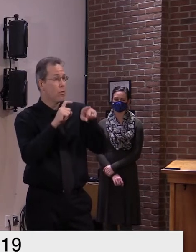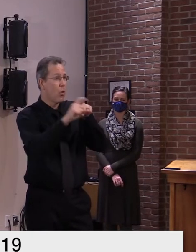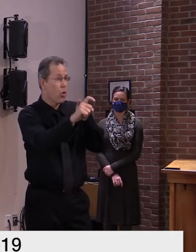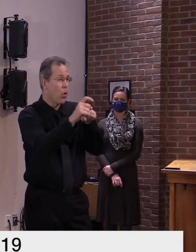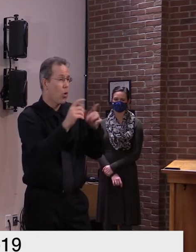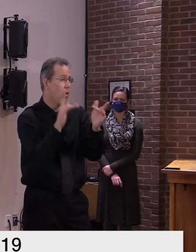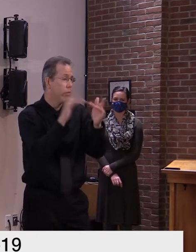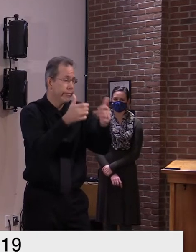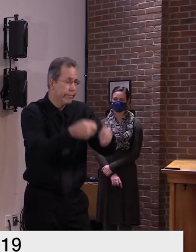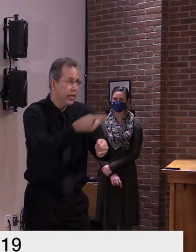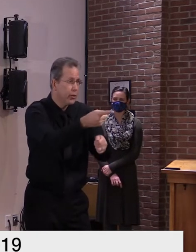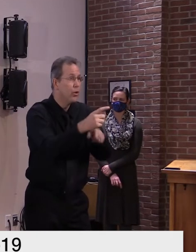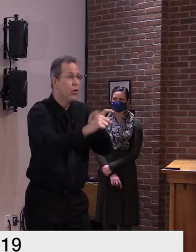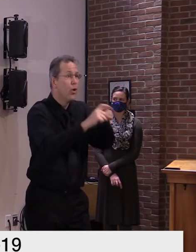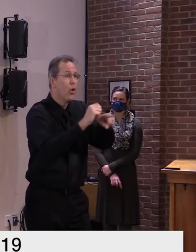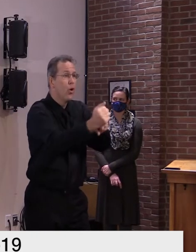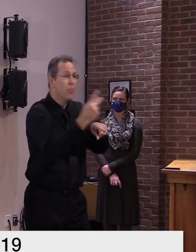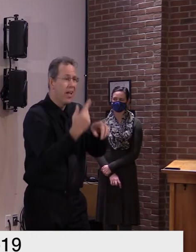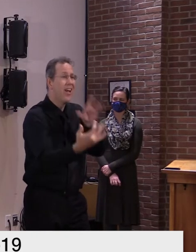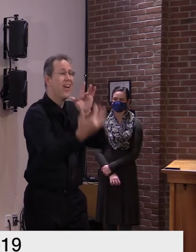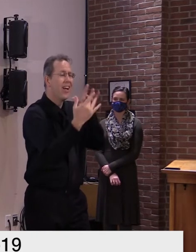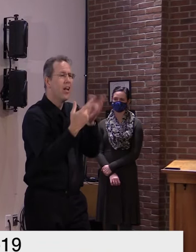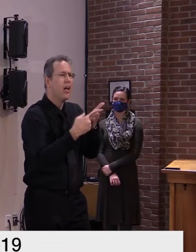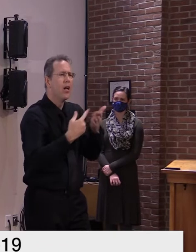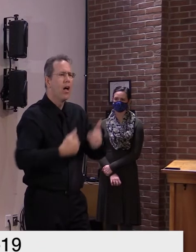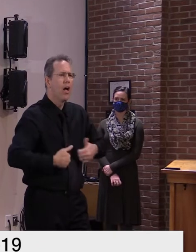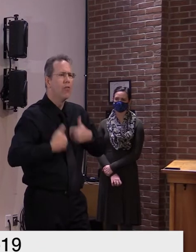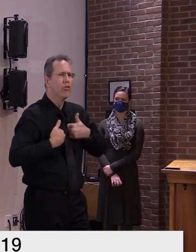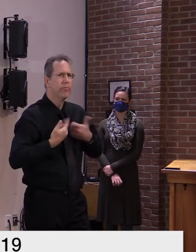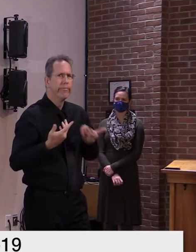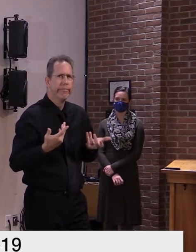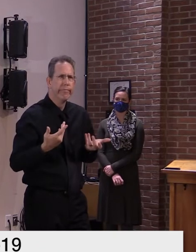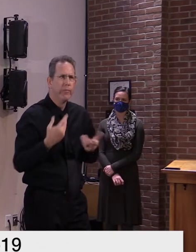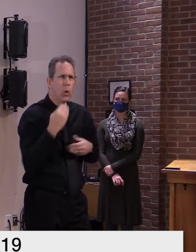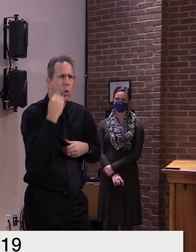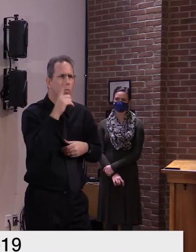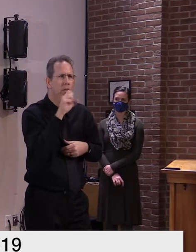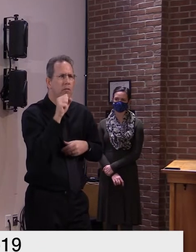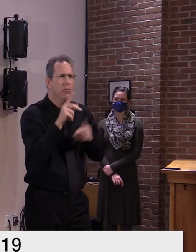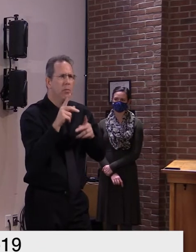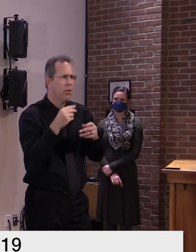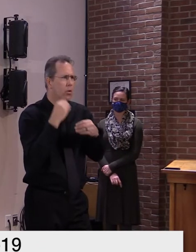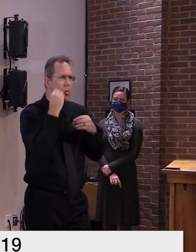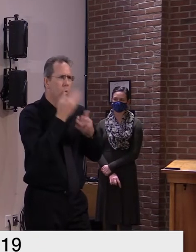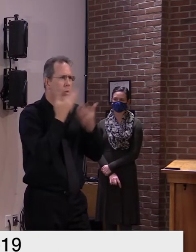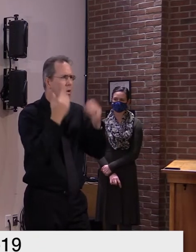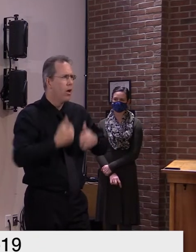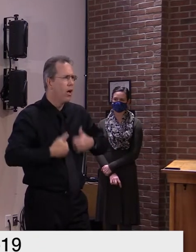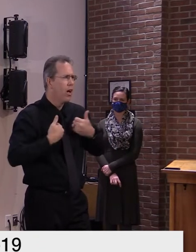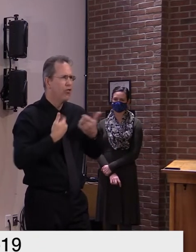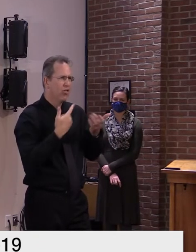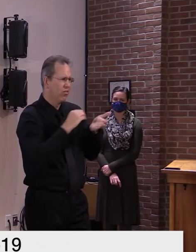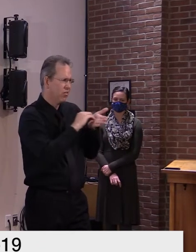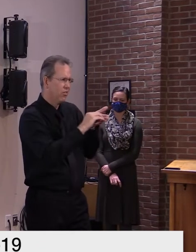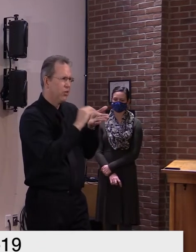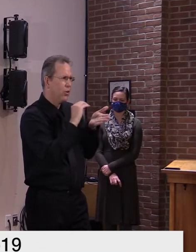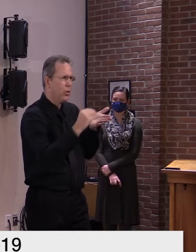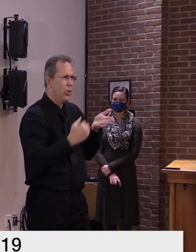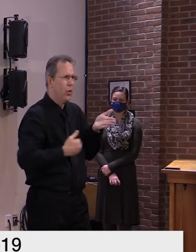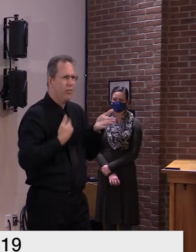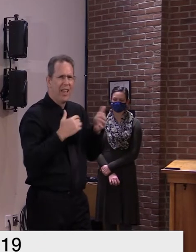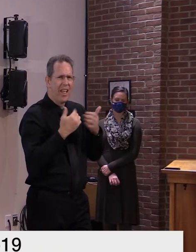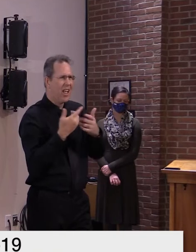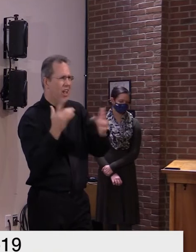number uh to contact them with like you know is there typically that you